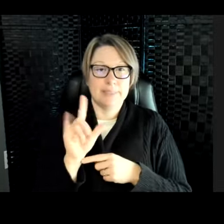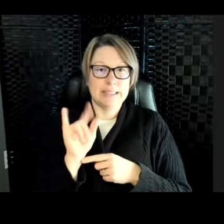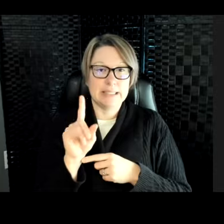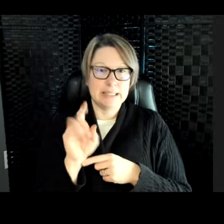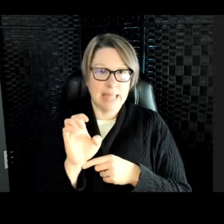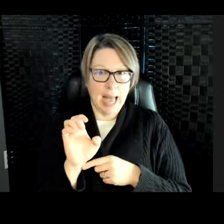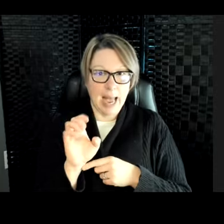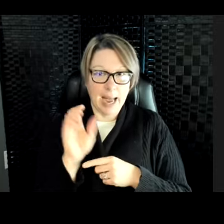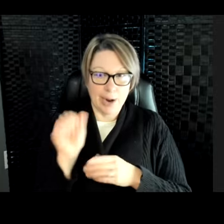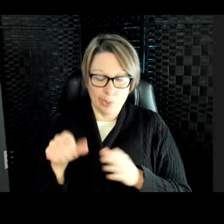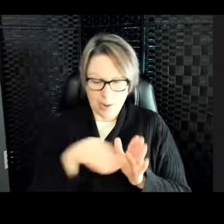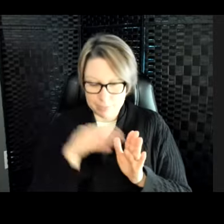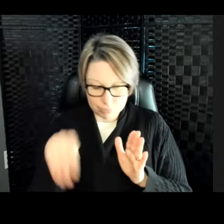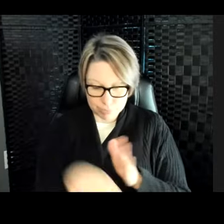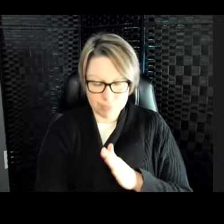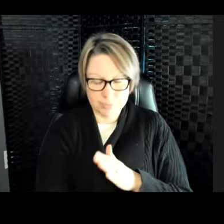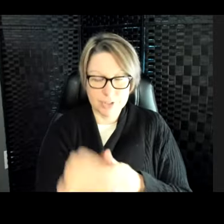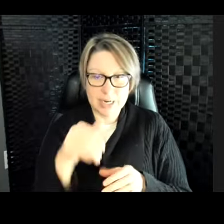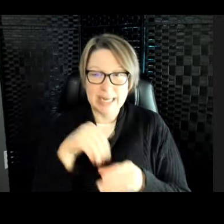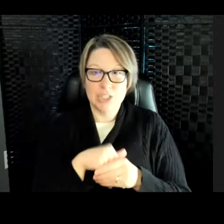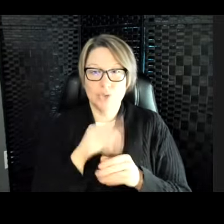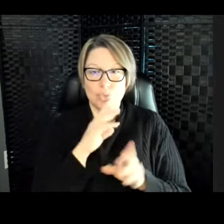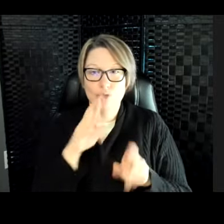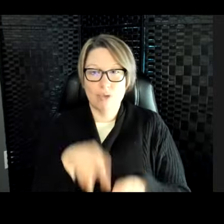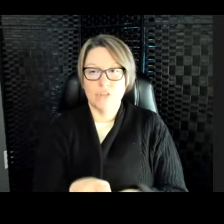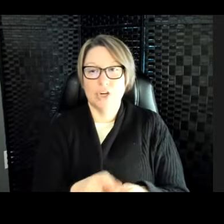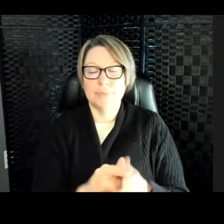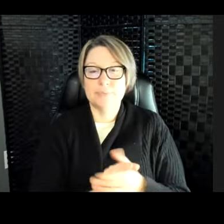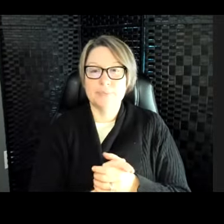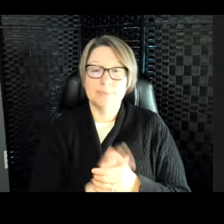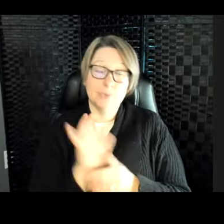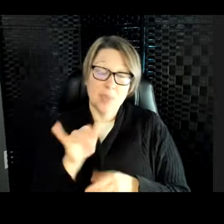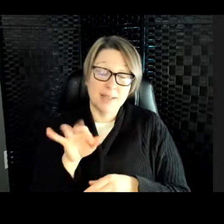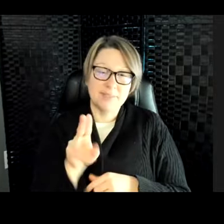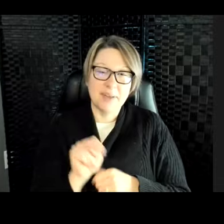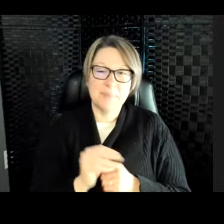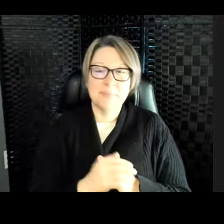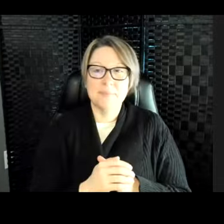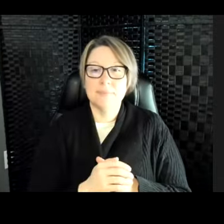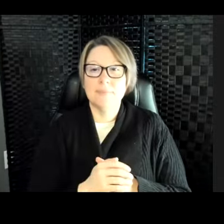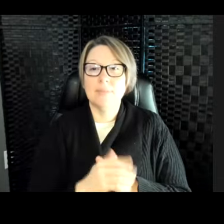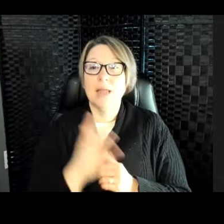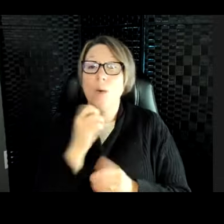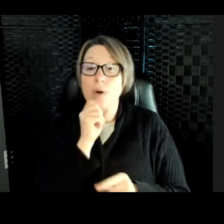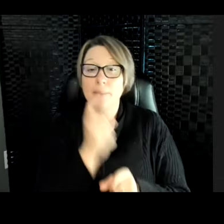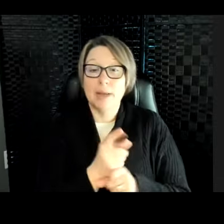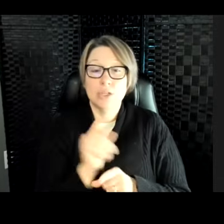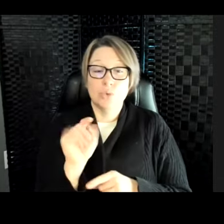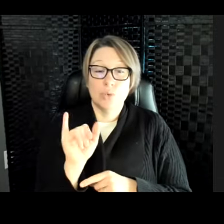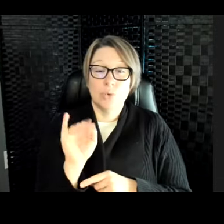down into the river. So that's really fun. All right. I want to make sure Timothy gets to